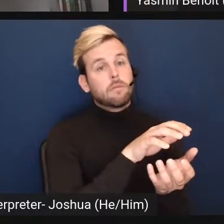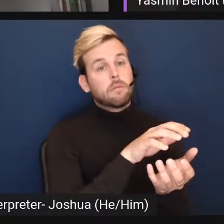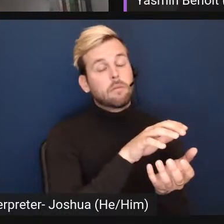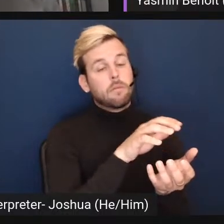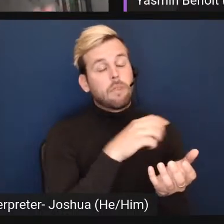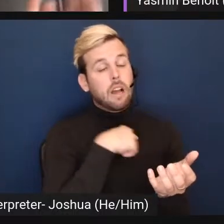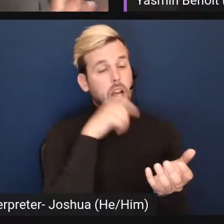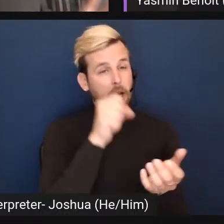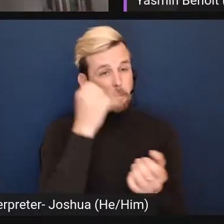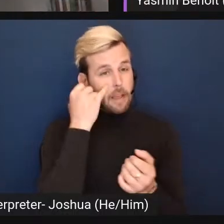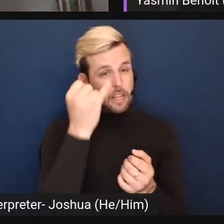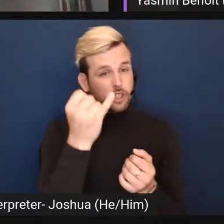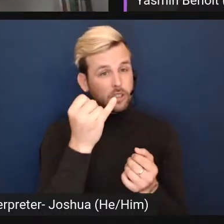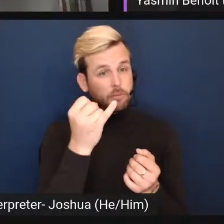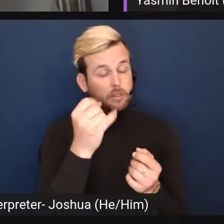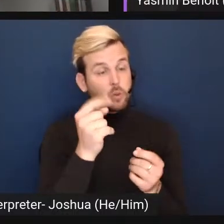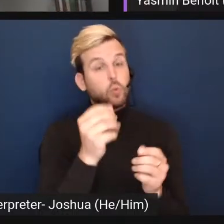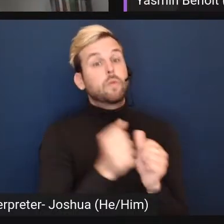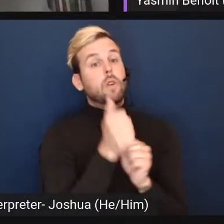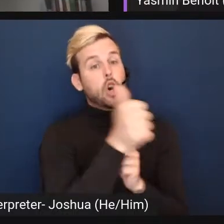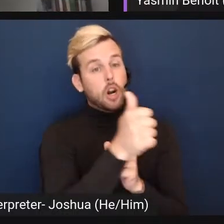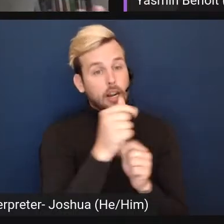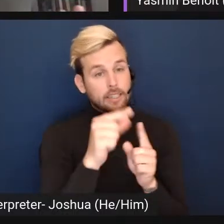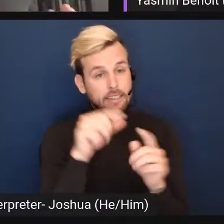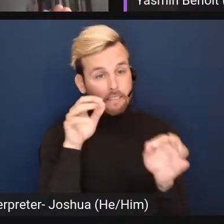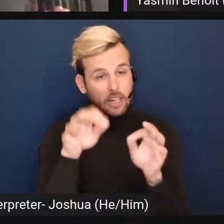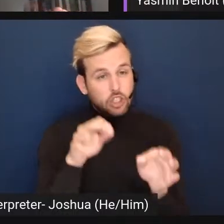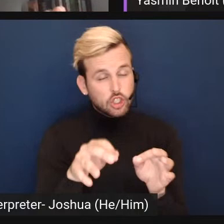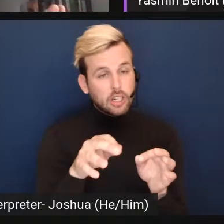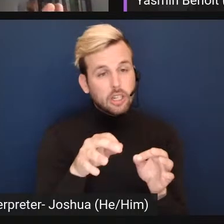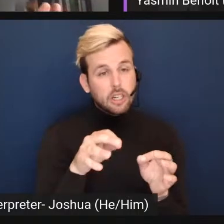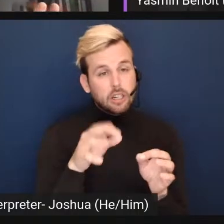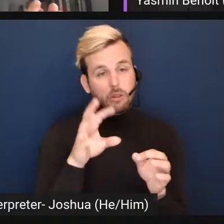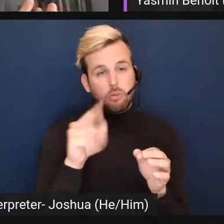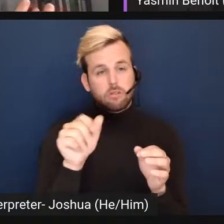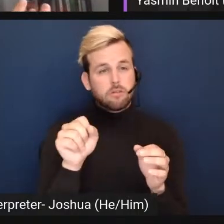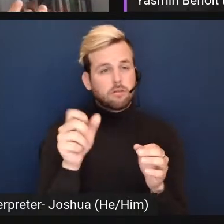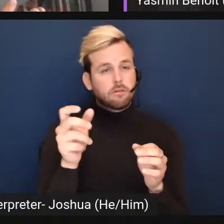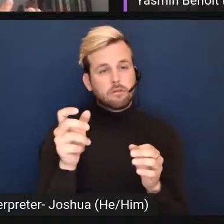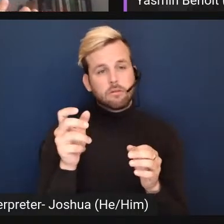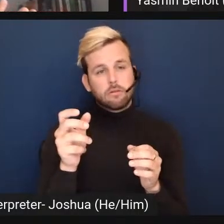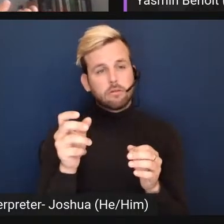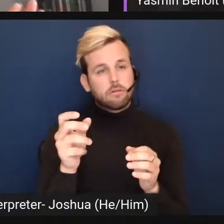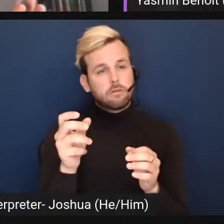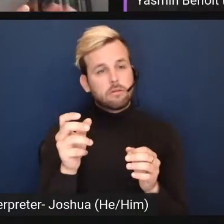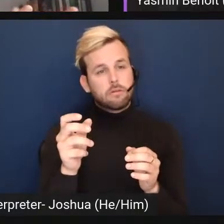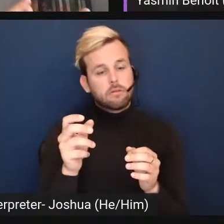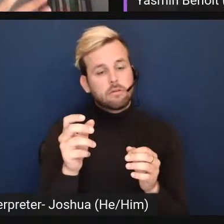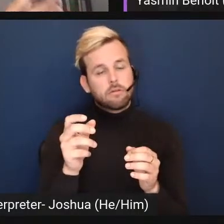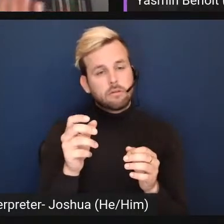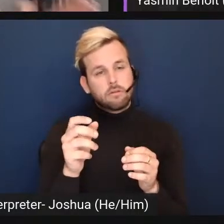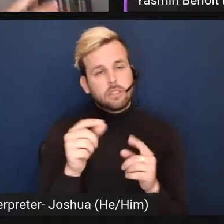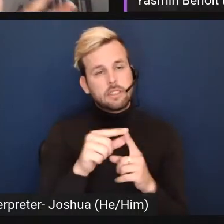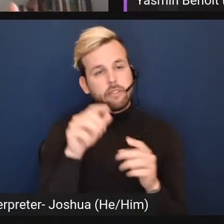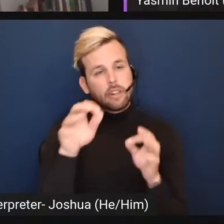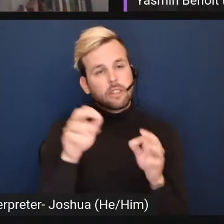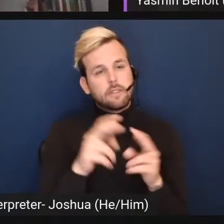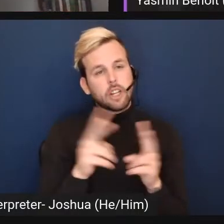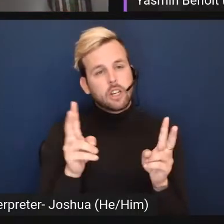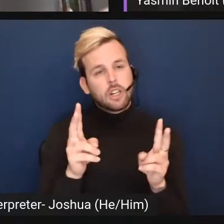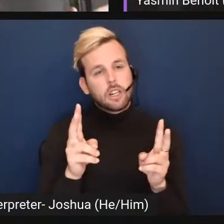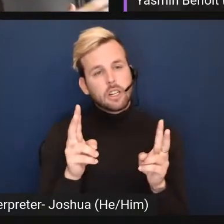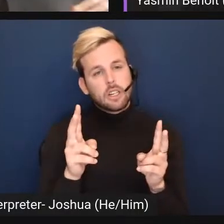could imagine going too far and having a definition that was um that was very